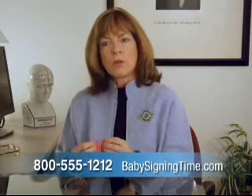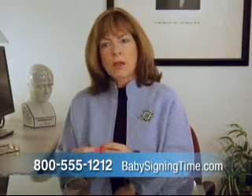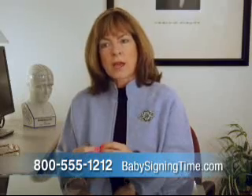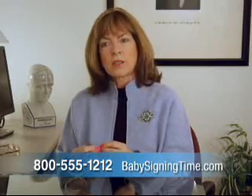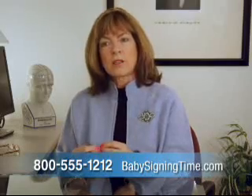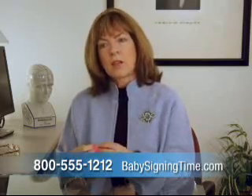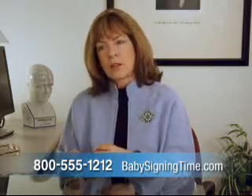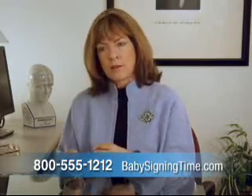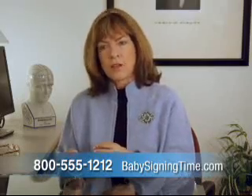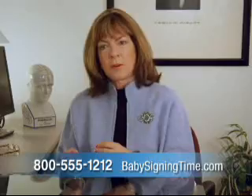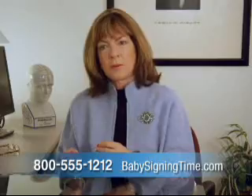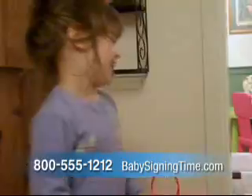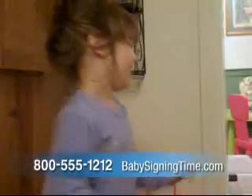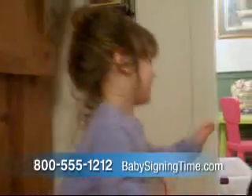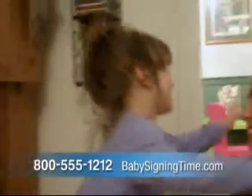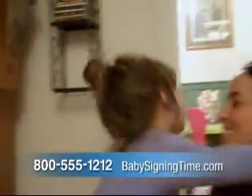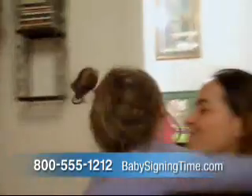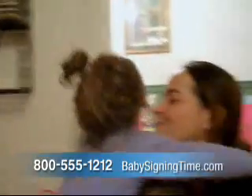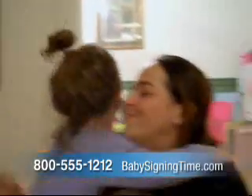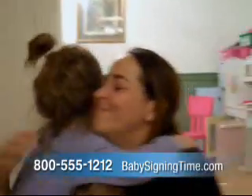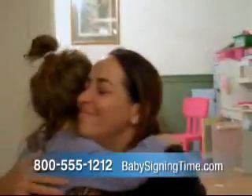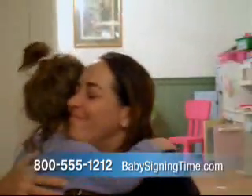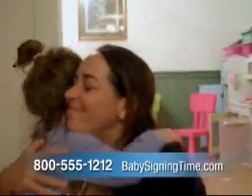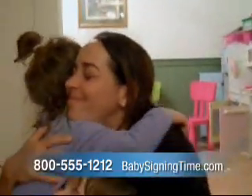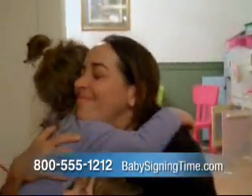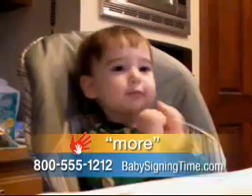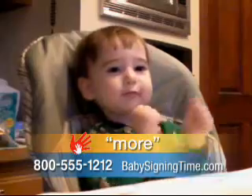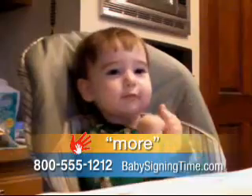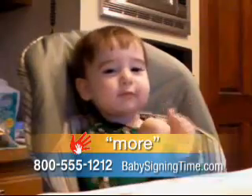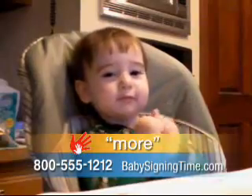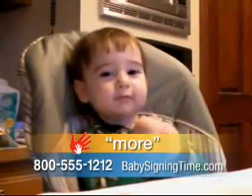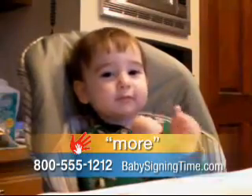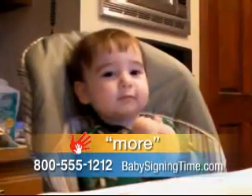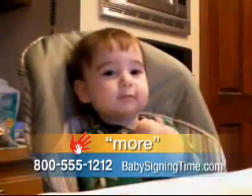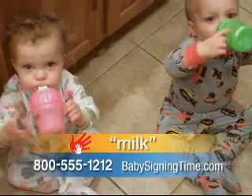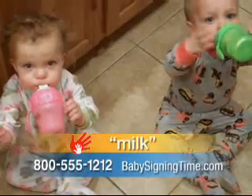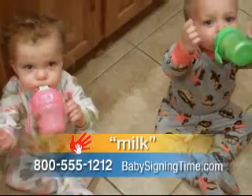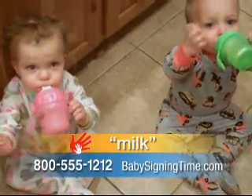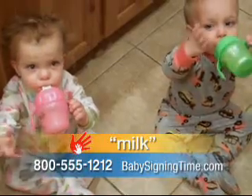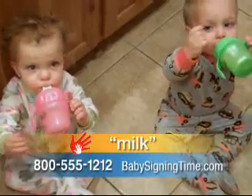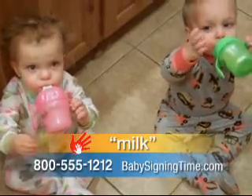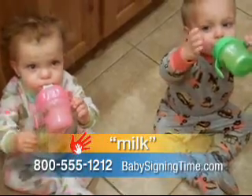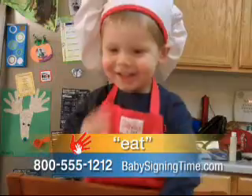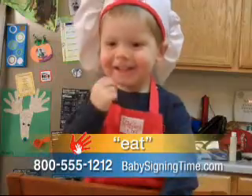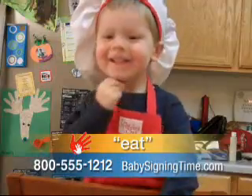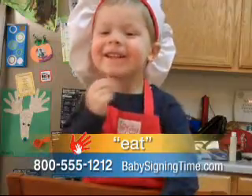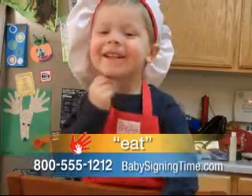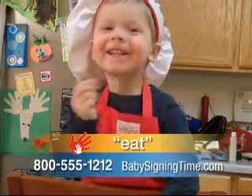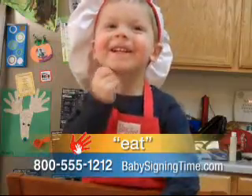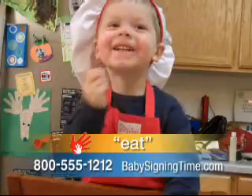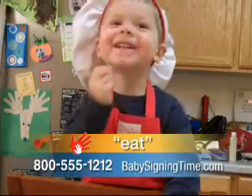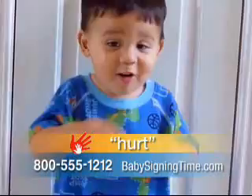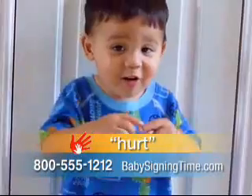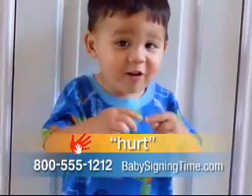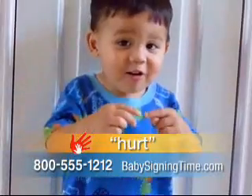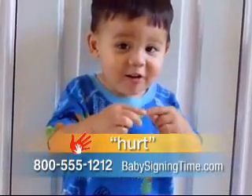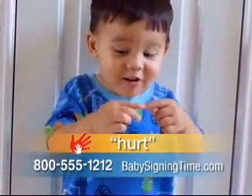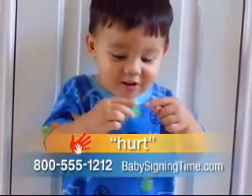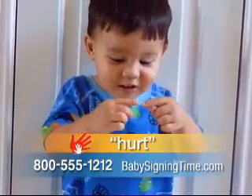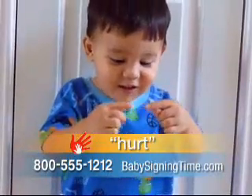will last a lifetime. Soon your child can tell you what he or she wants. More, milk, eat, or something hurts. And